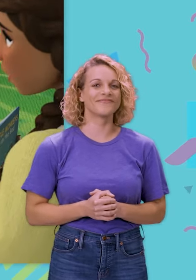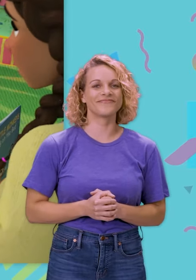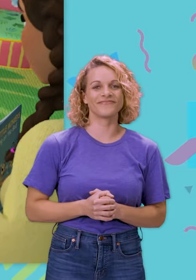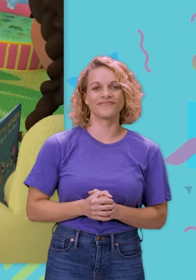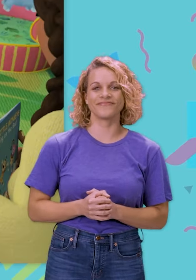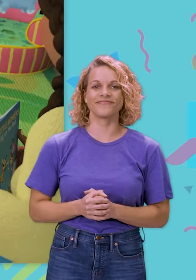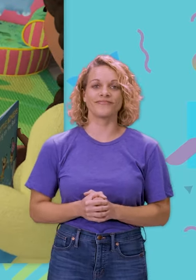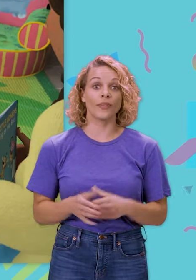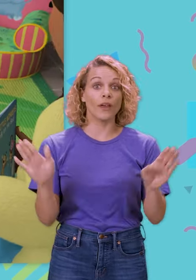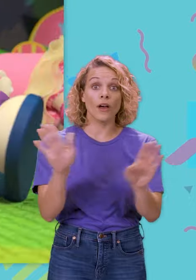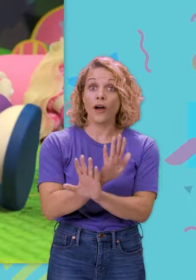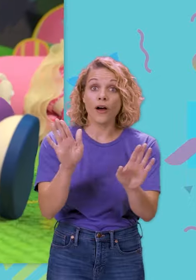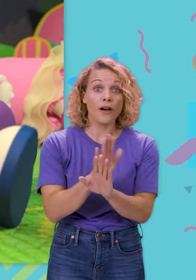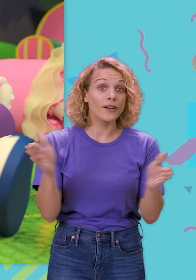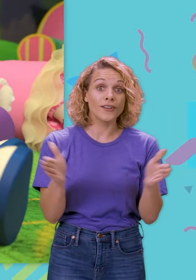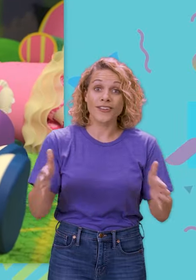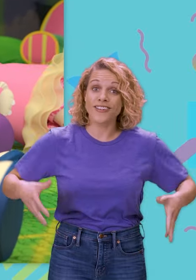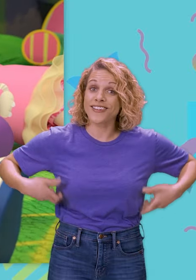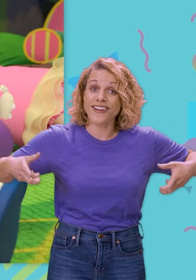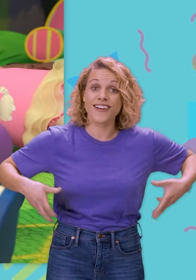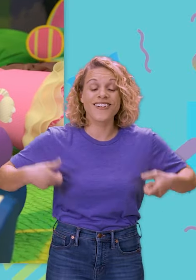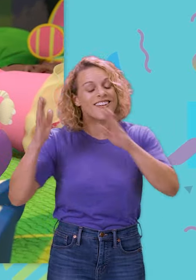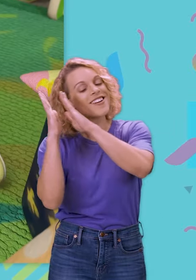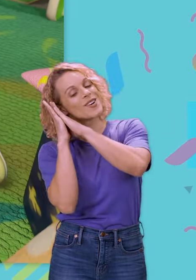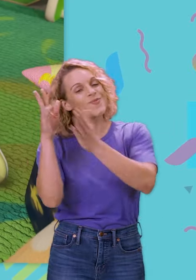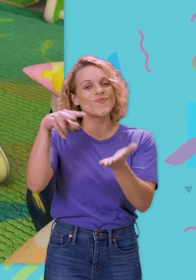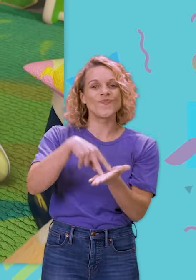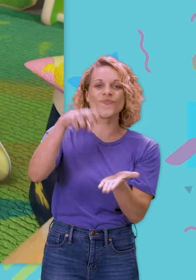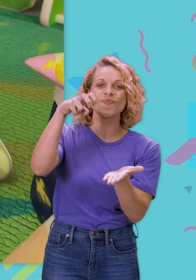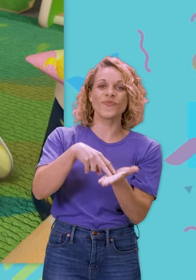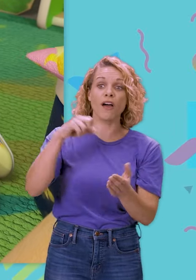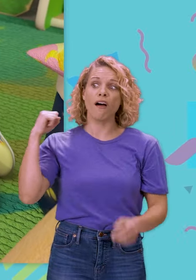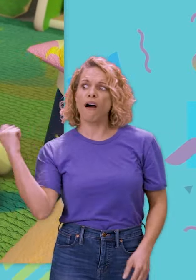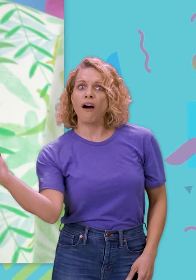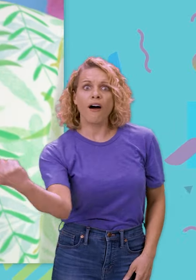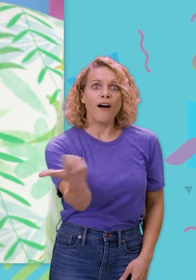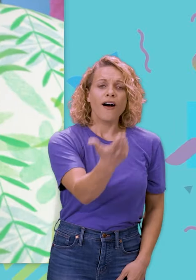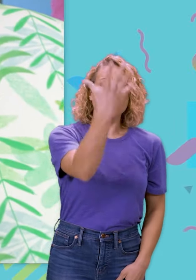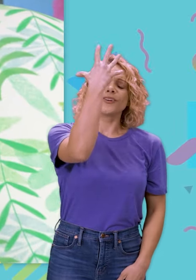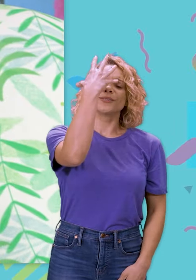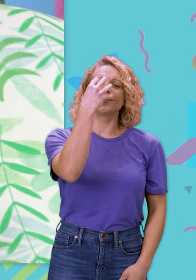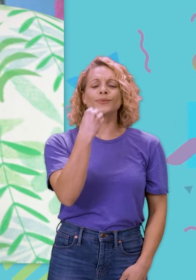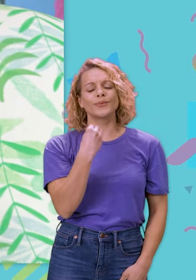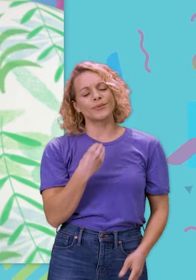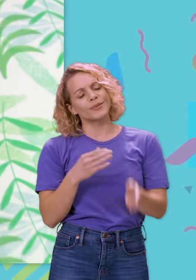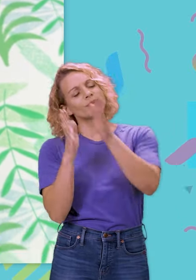No more monkeys jumping on the bed Oh! While